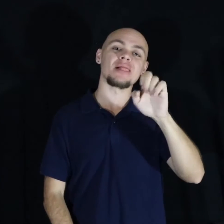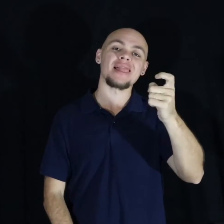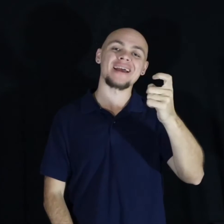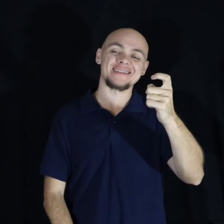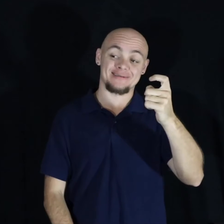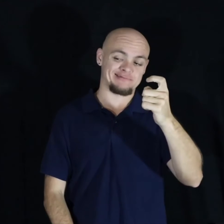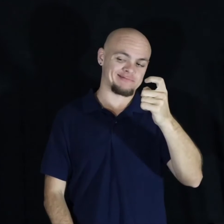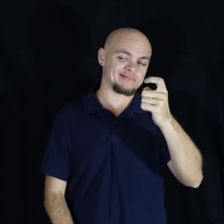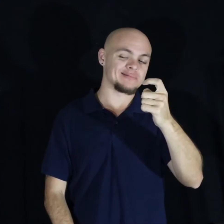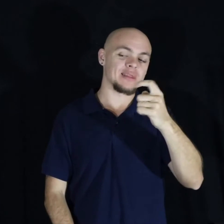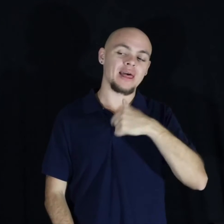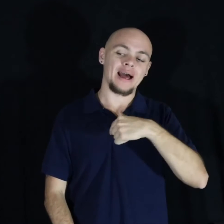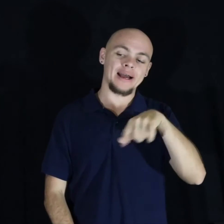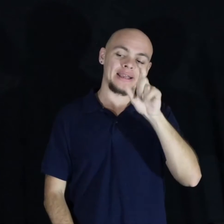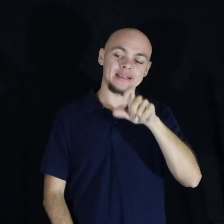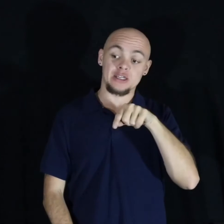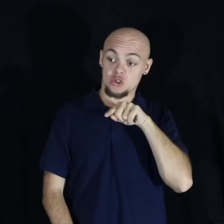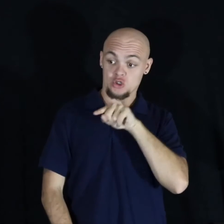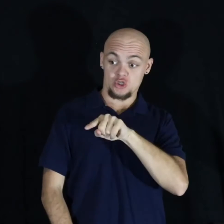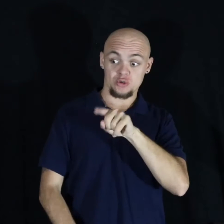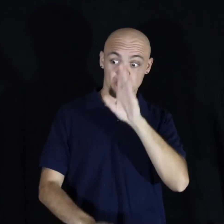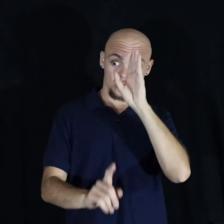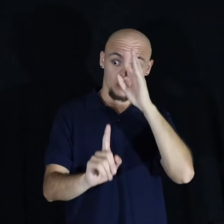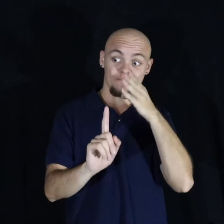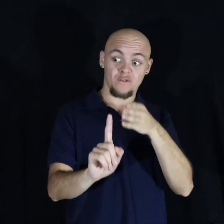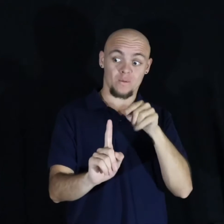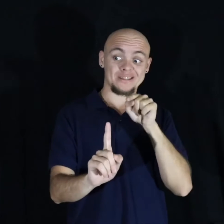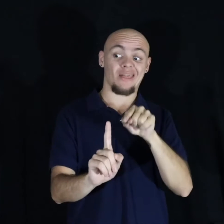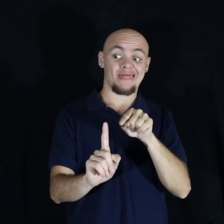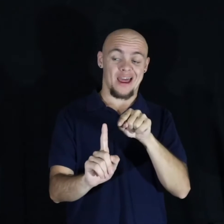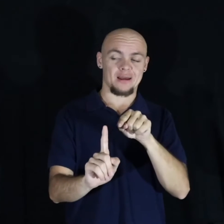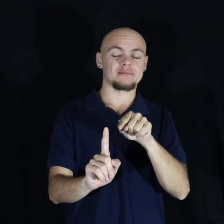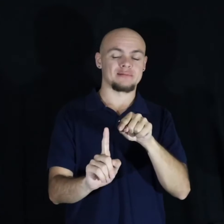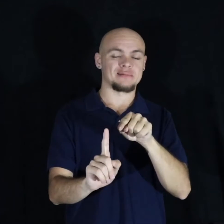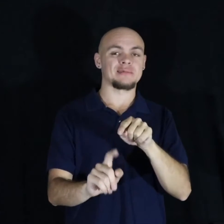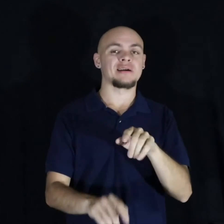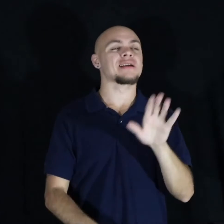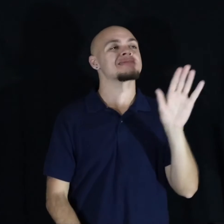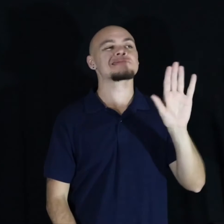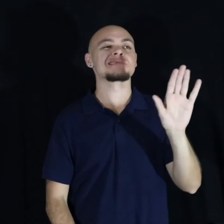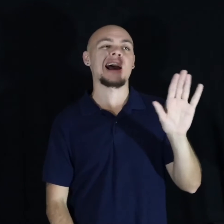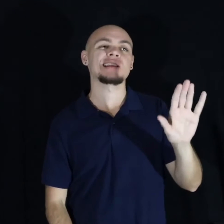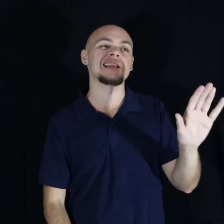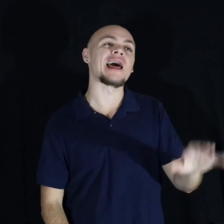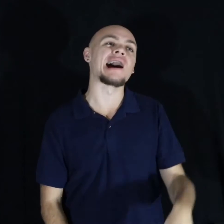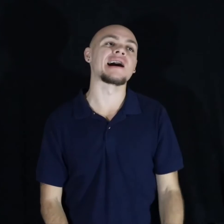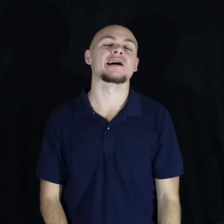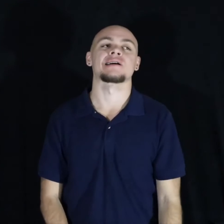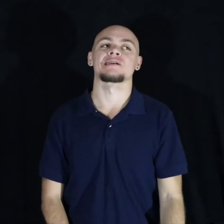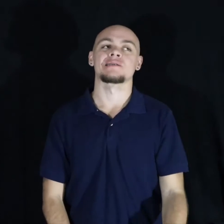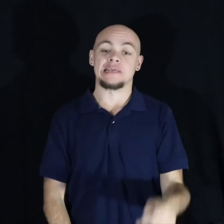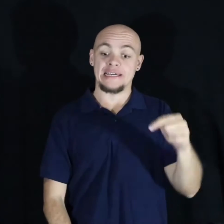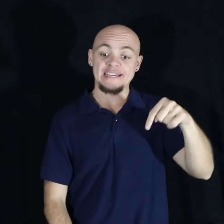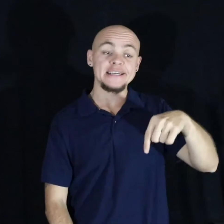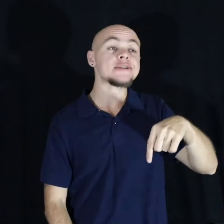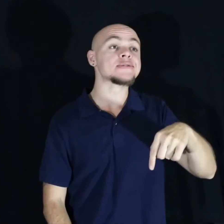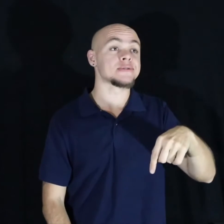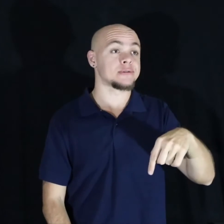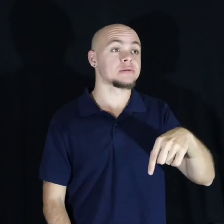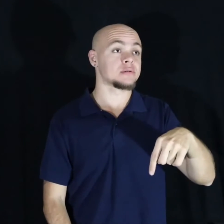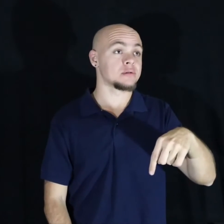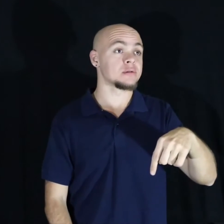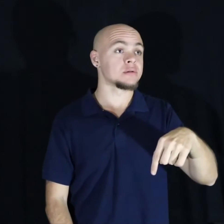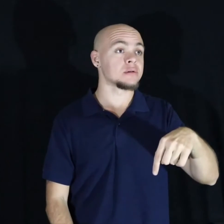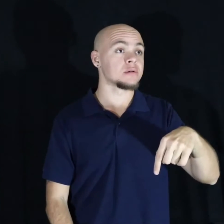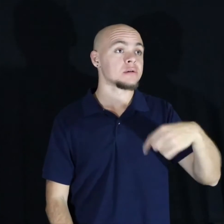I need you to focus. He's like, no, no, no. Here is